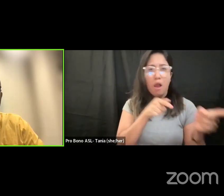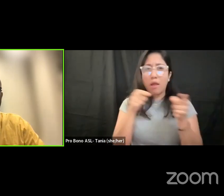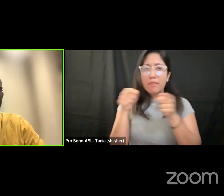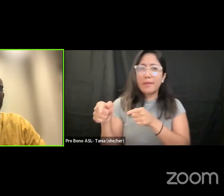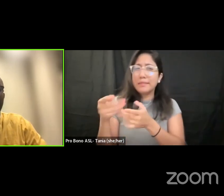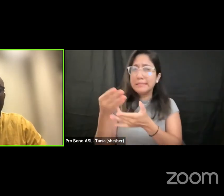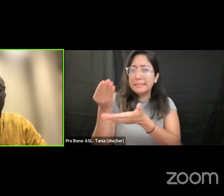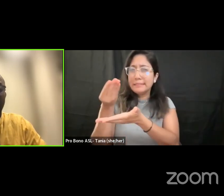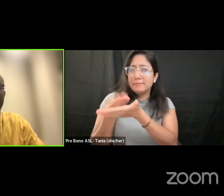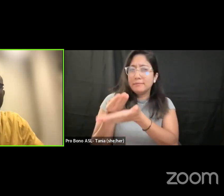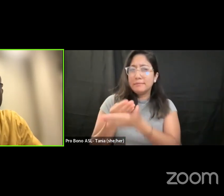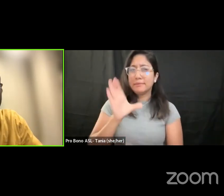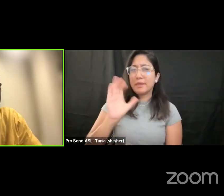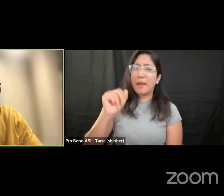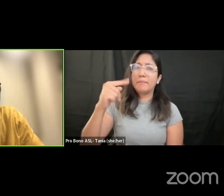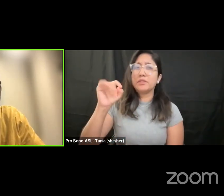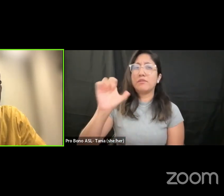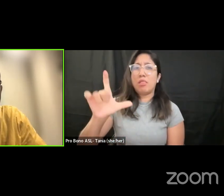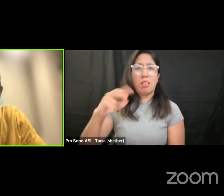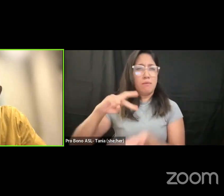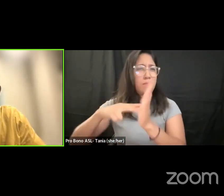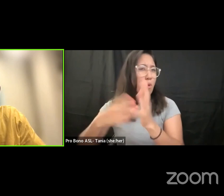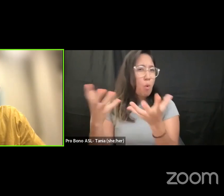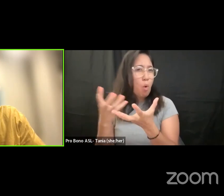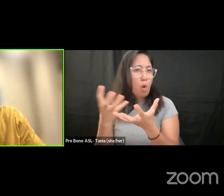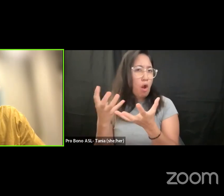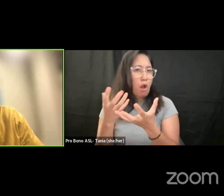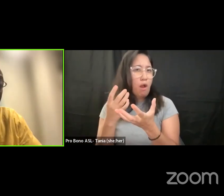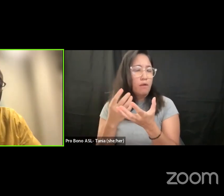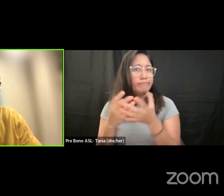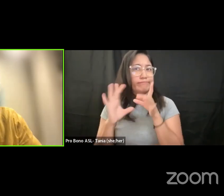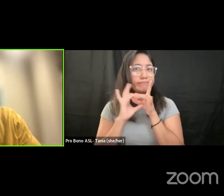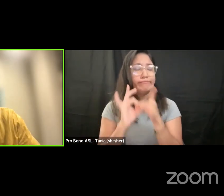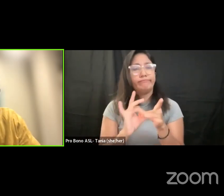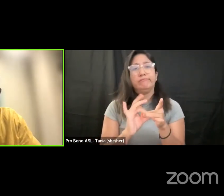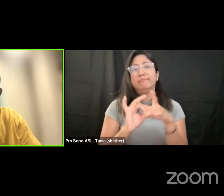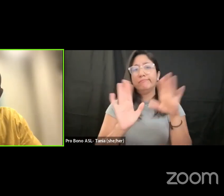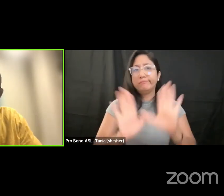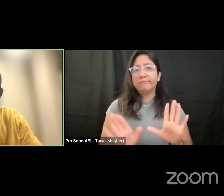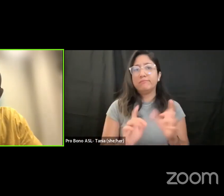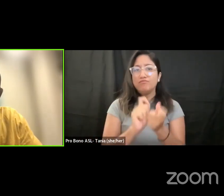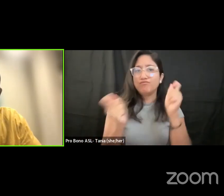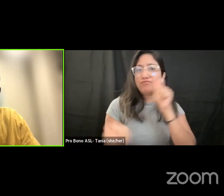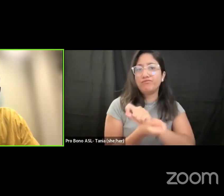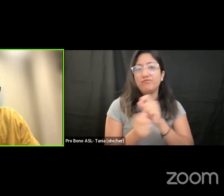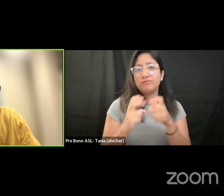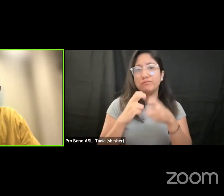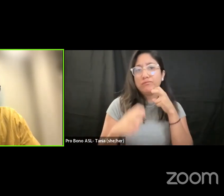what does that also mean within the context of climate um climate uh climate climate change issues